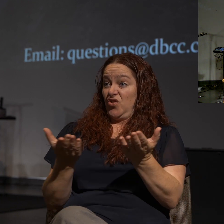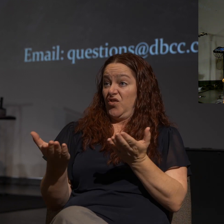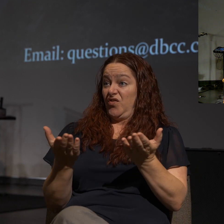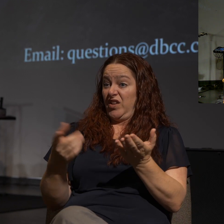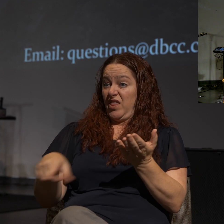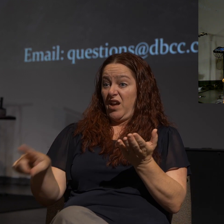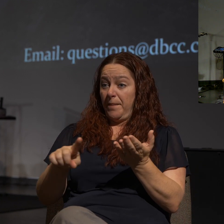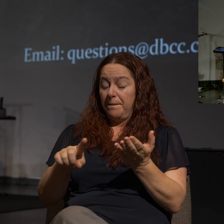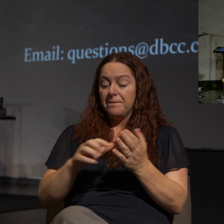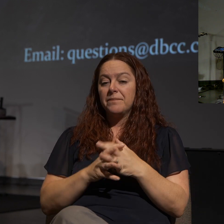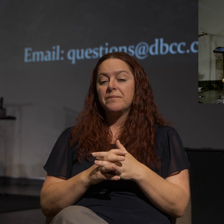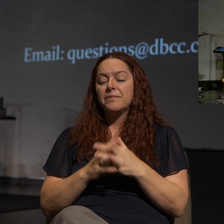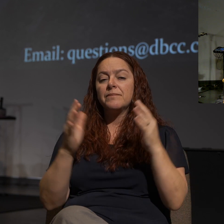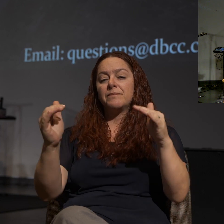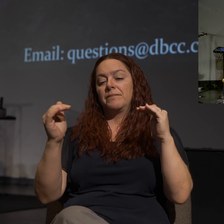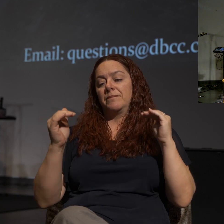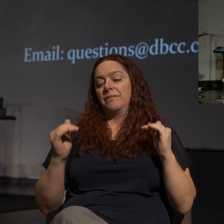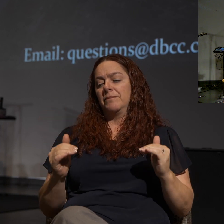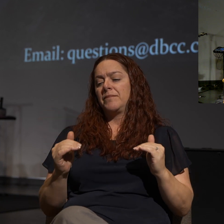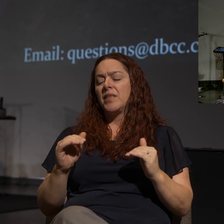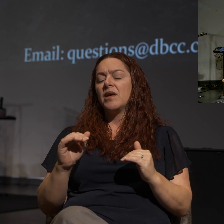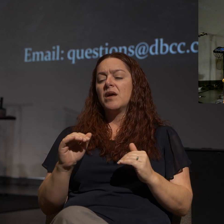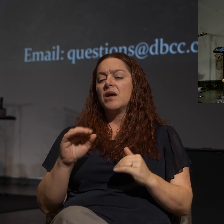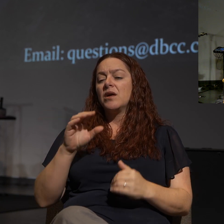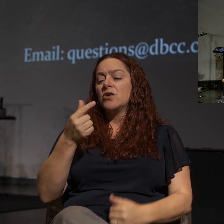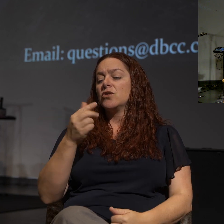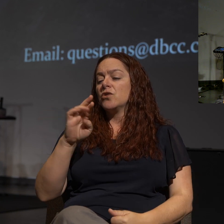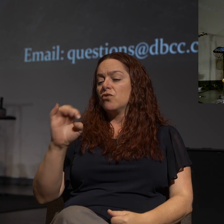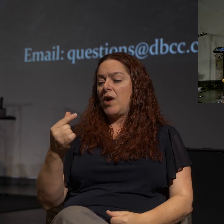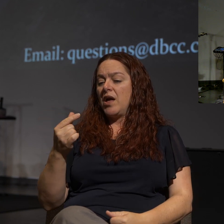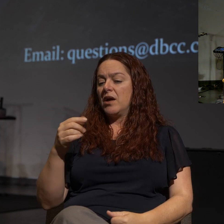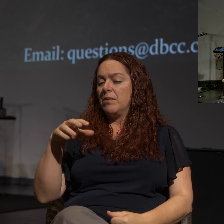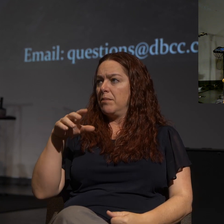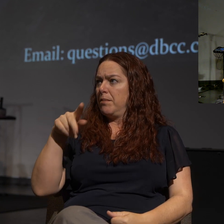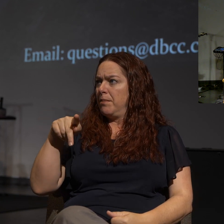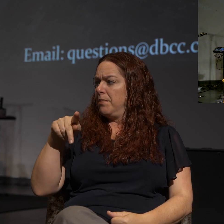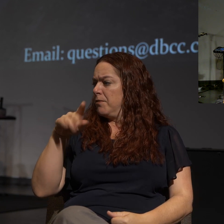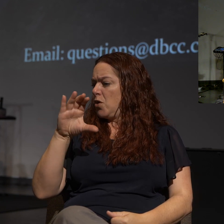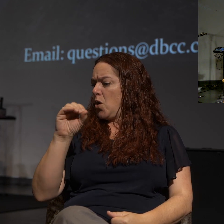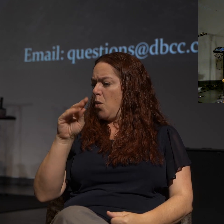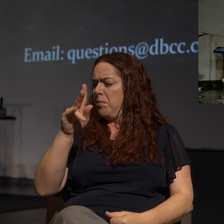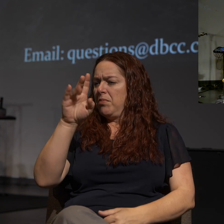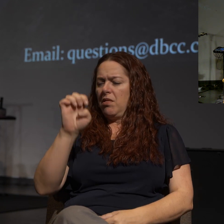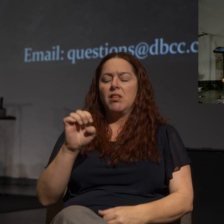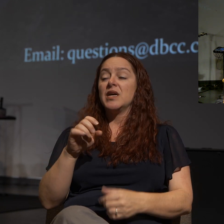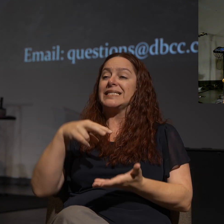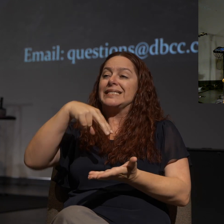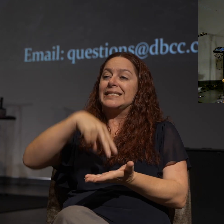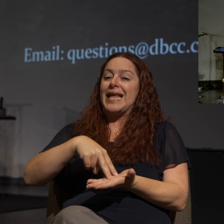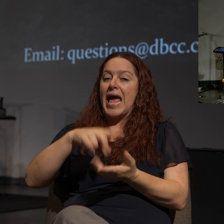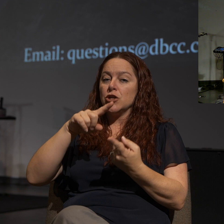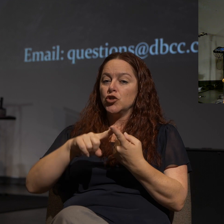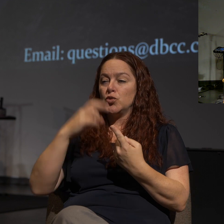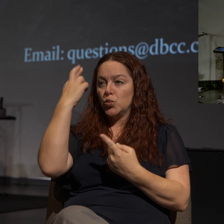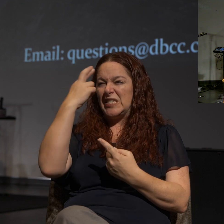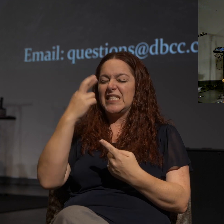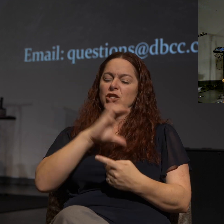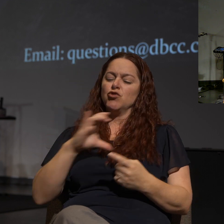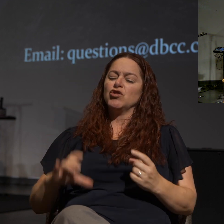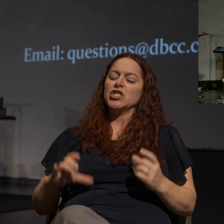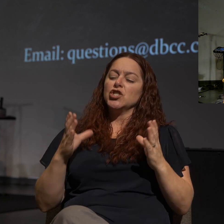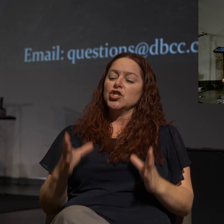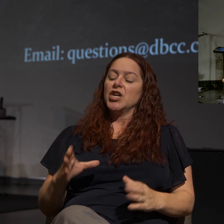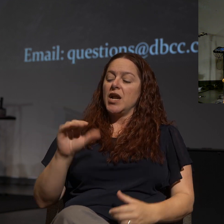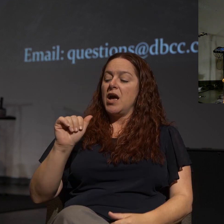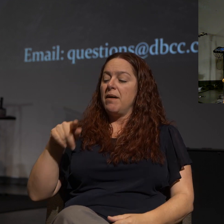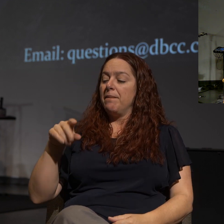Secondly, something that I first heard from a man named Greg Kokel, who runs an organization called Stand to Reason. It's a Christian apologetics site.